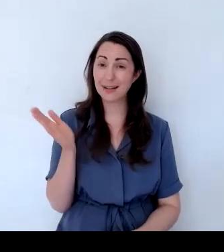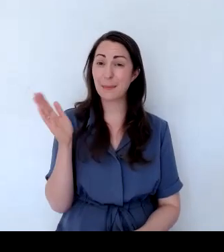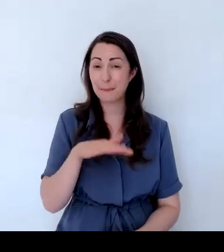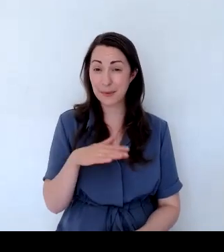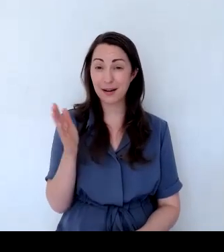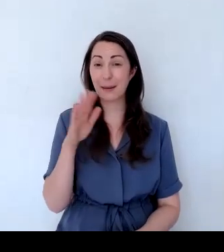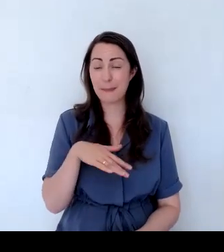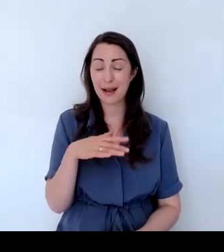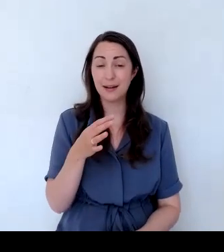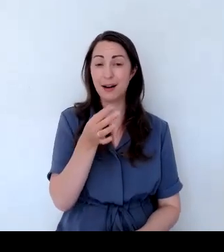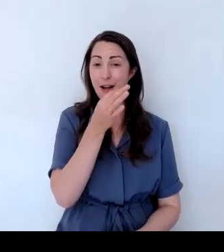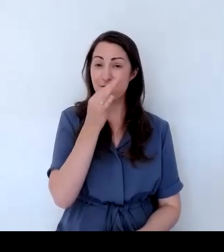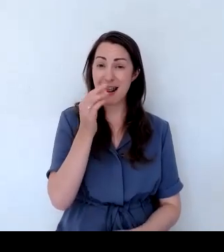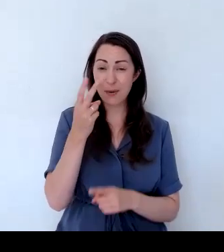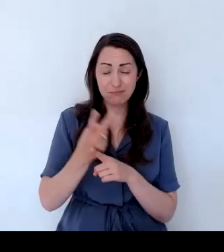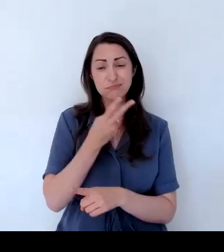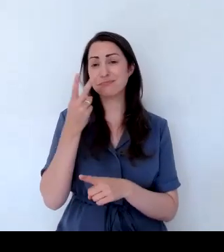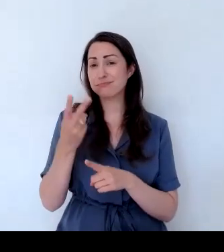They are fabulous.